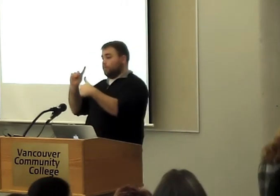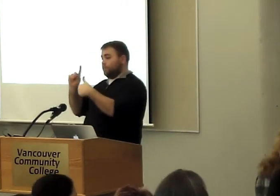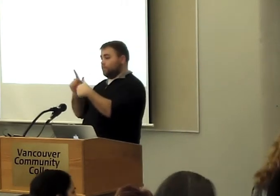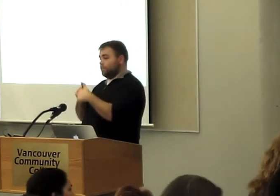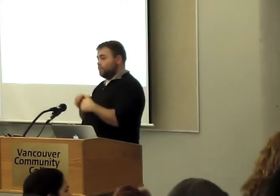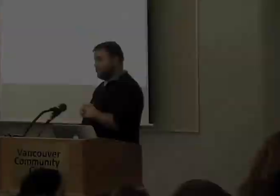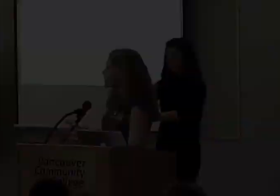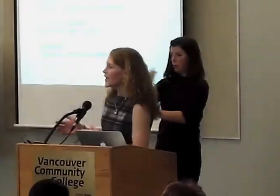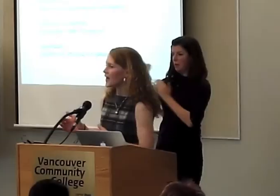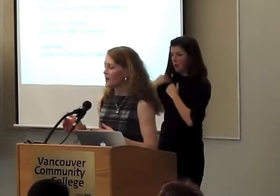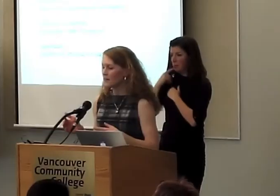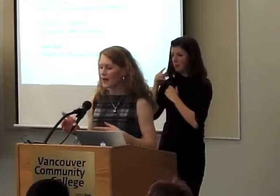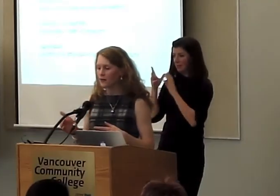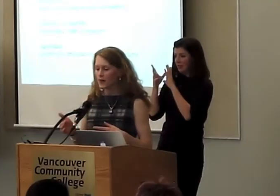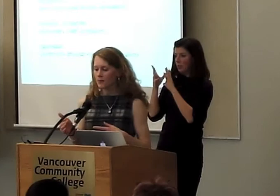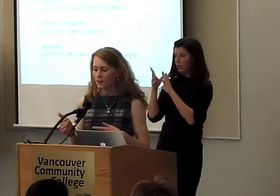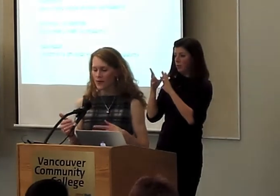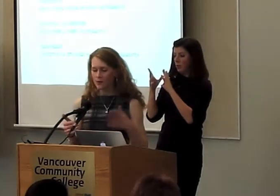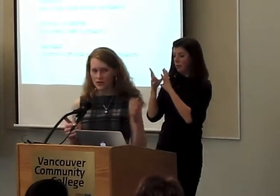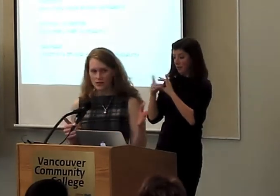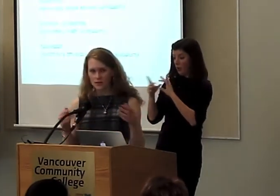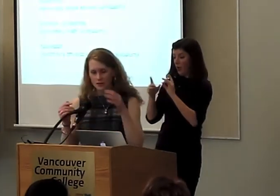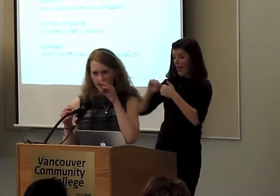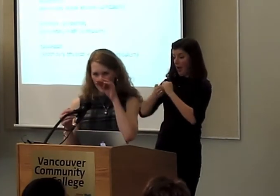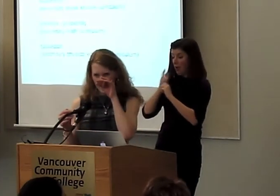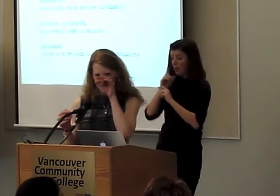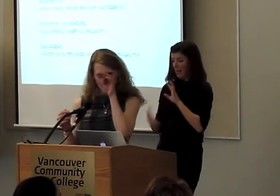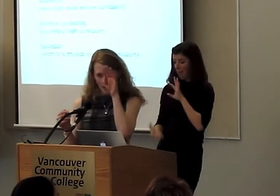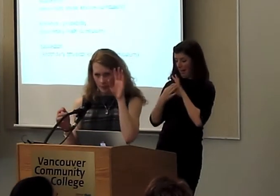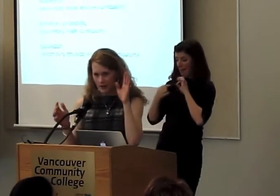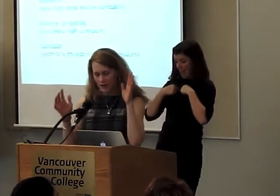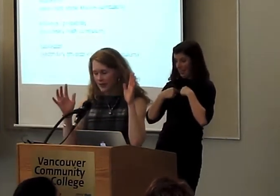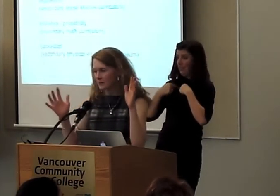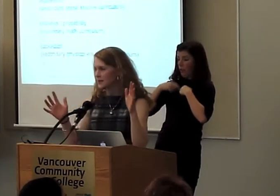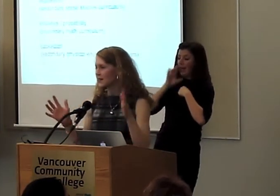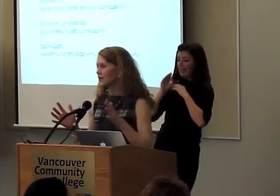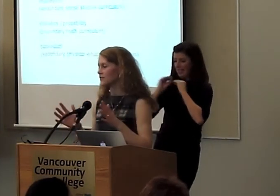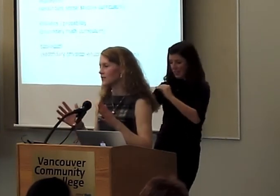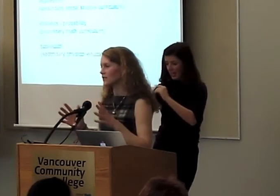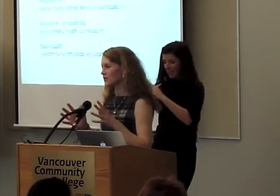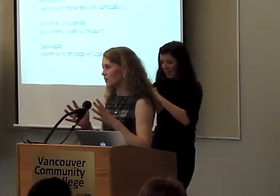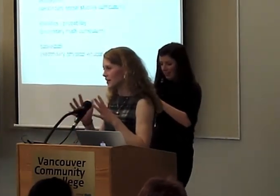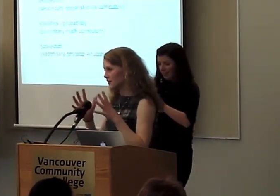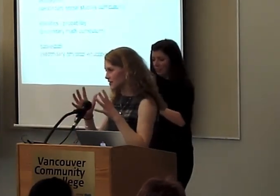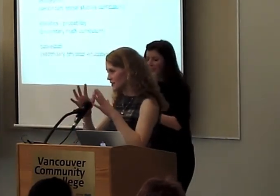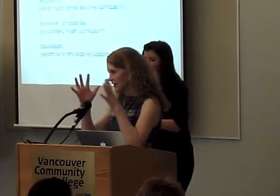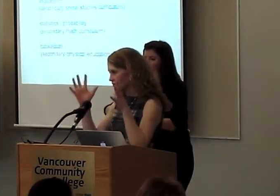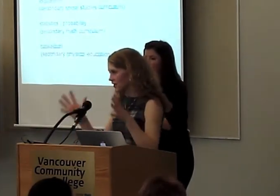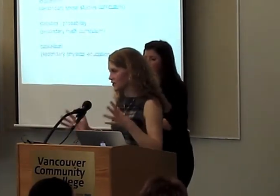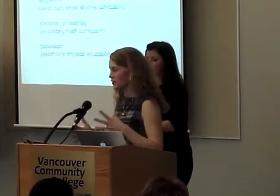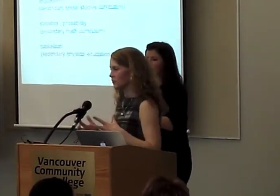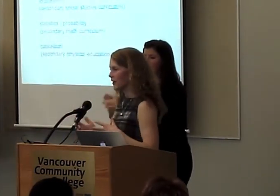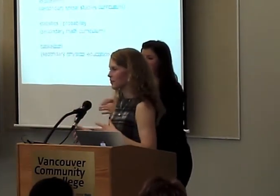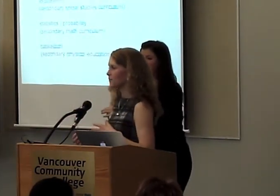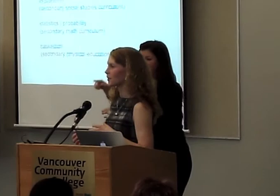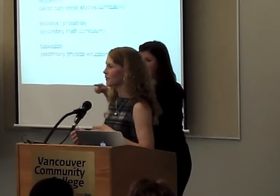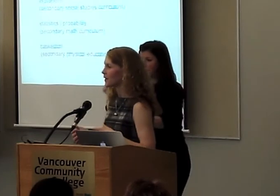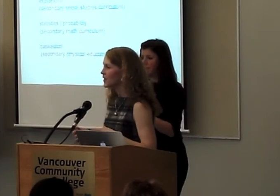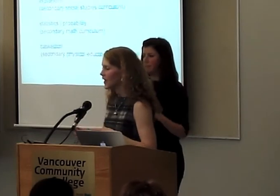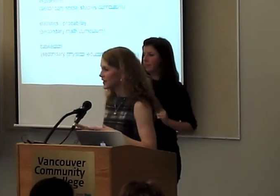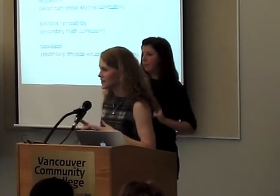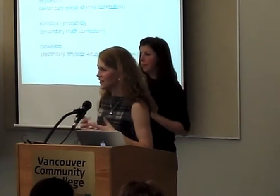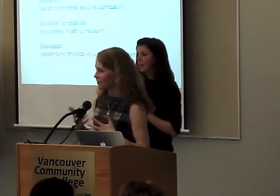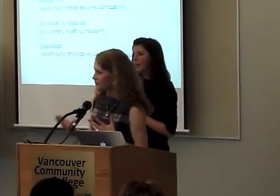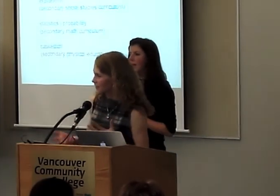Um, I remember when I was a student of Kieran's, I mean, killing myself to, to write this introduction to a paper